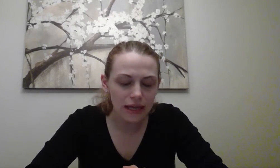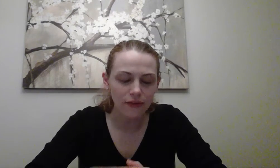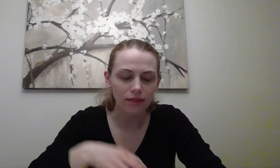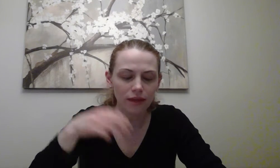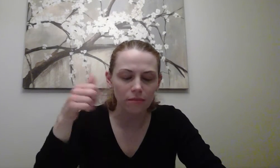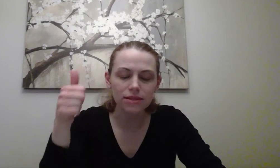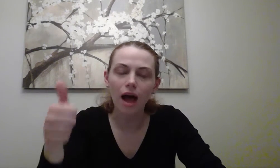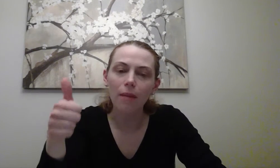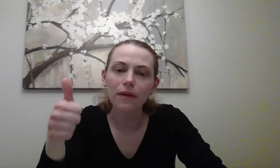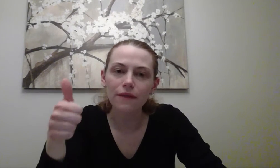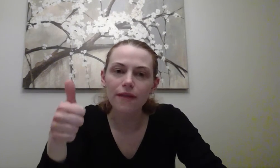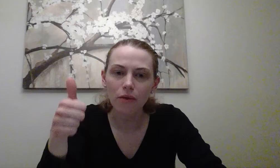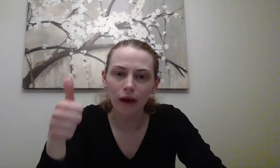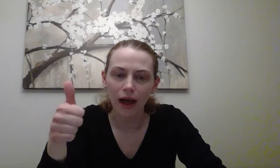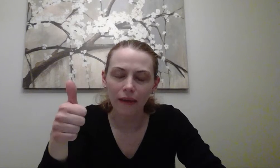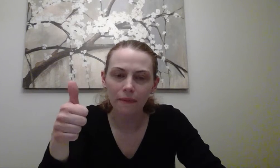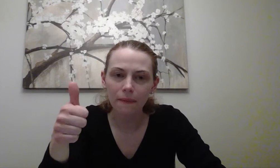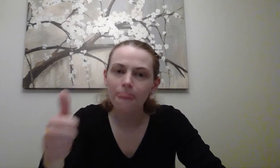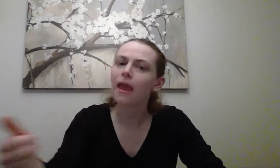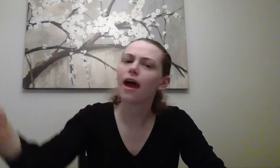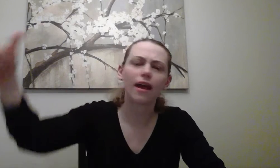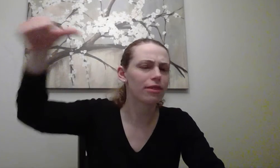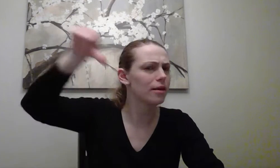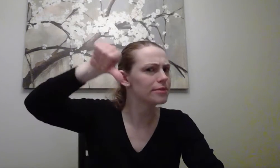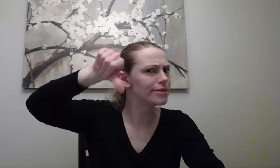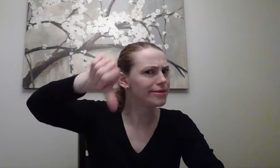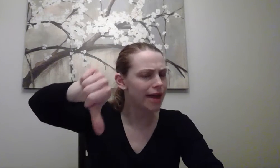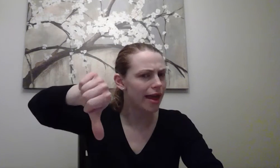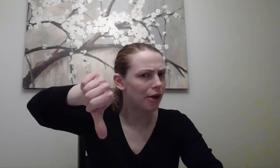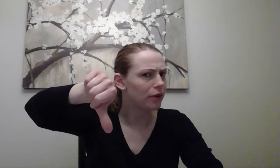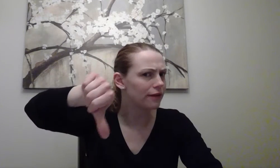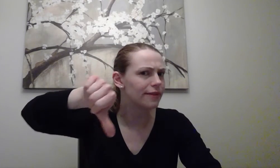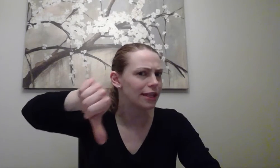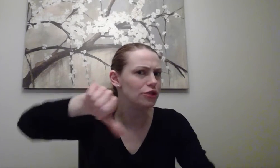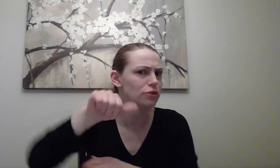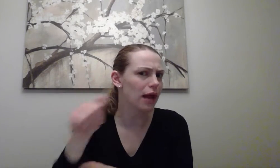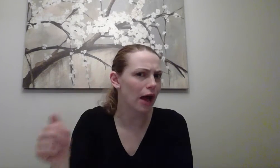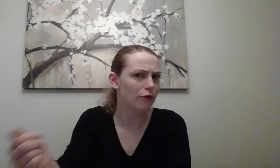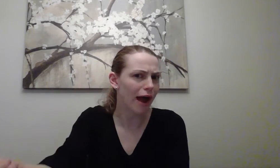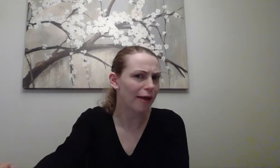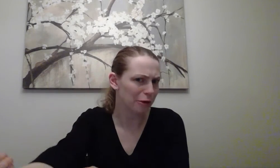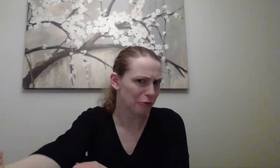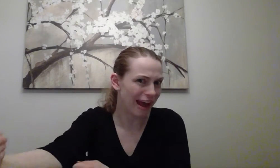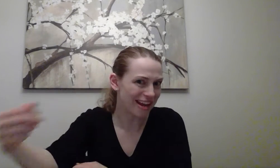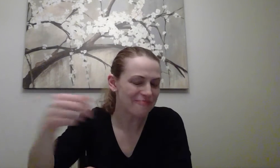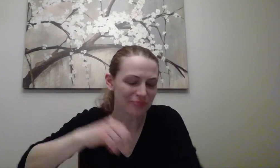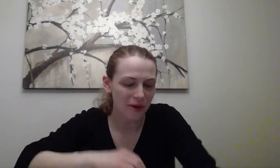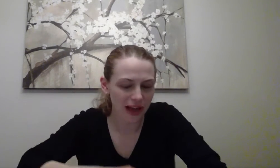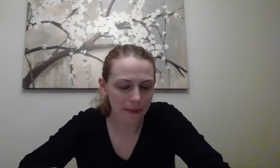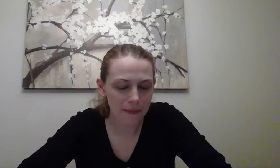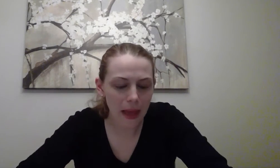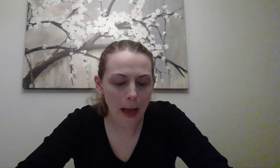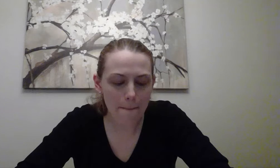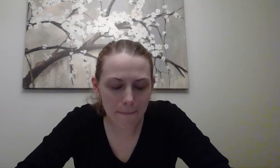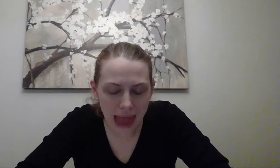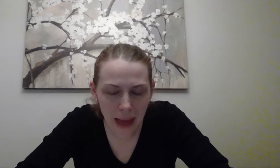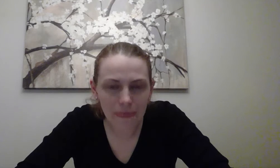to give a thumbs up if they rhyme and a thumbs down if they do not rhyme. Are you ready? Okay. Map,